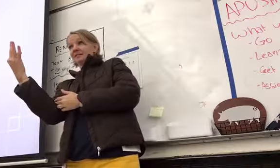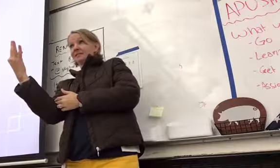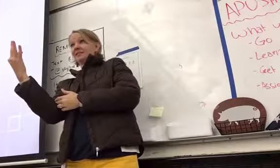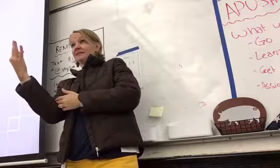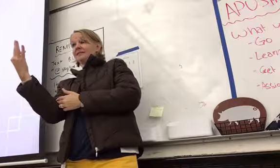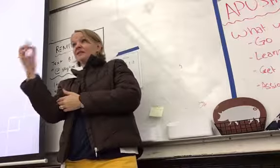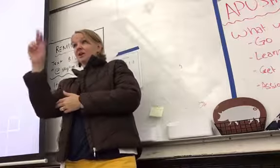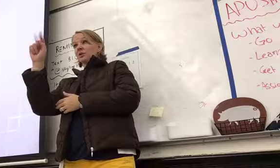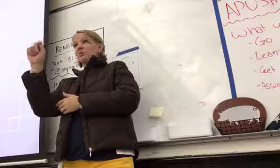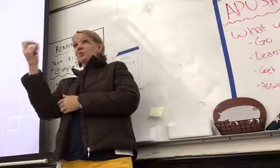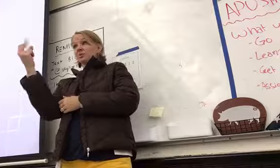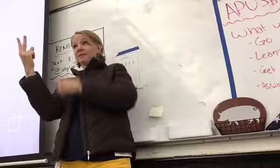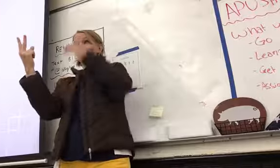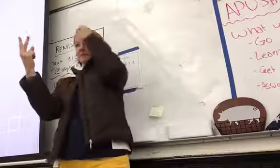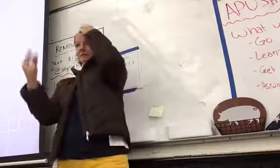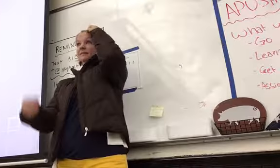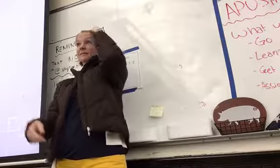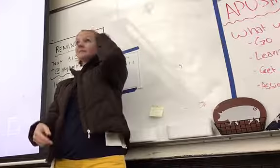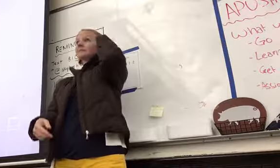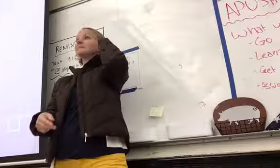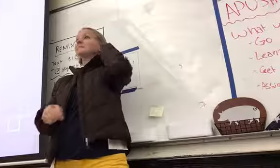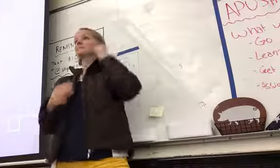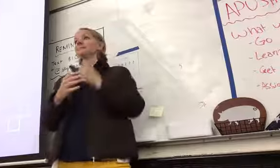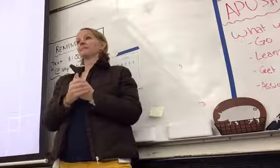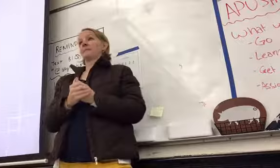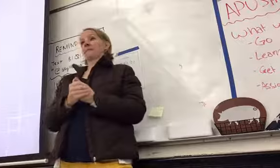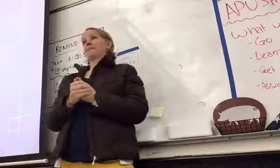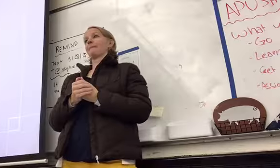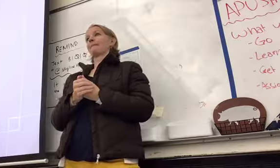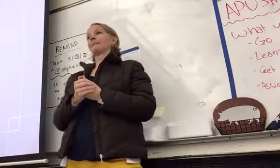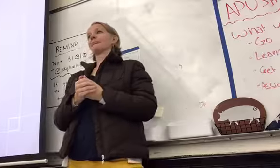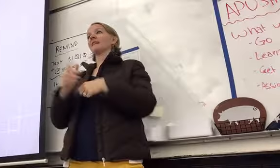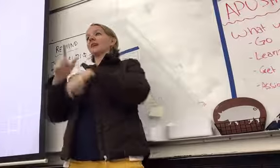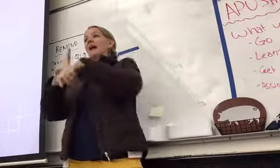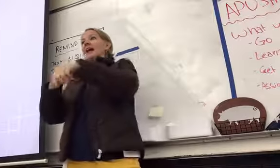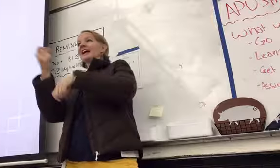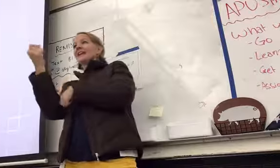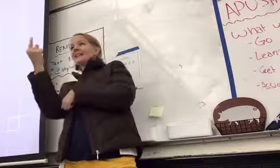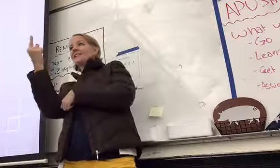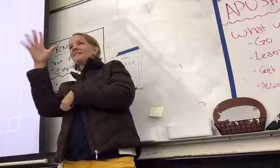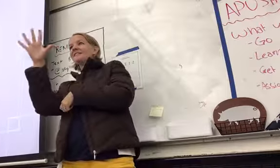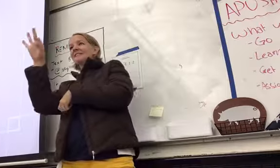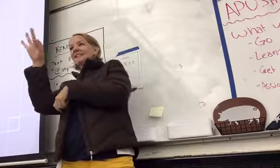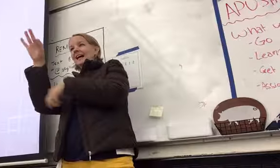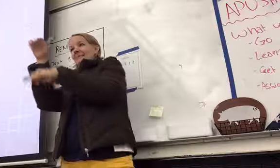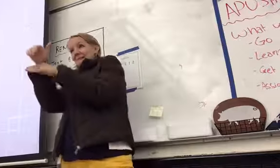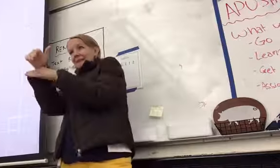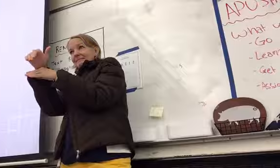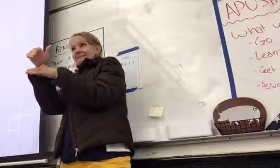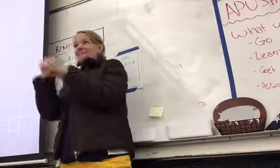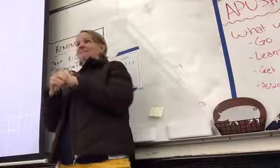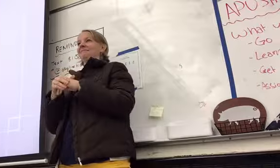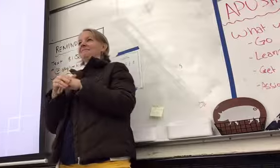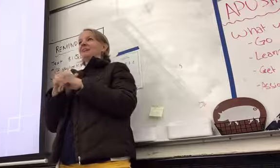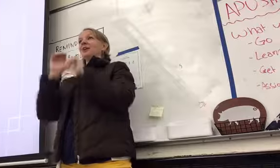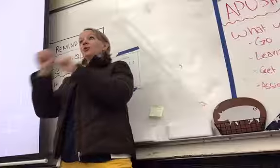October 12th, next Friday. at 11.59 p.m. You can bring it in in person.